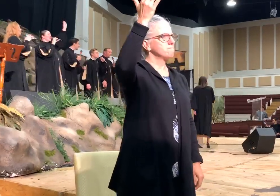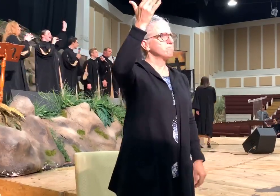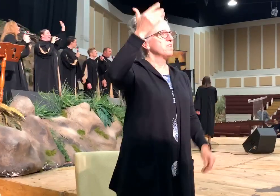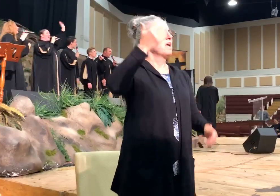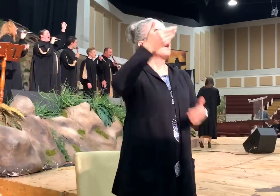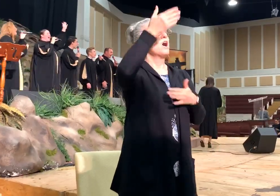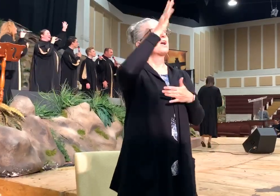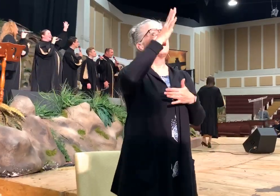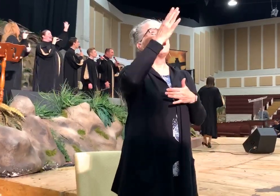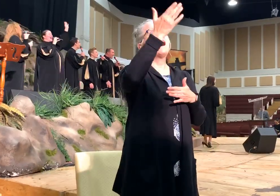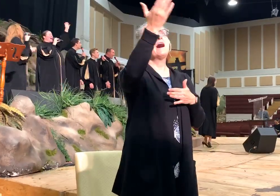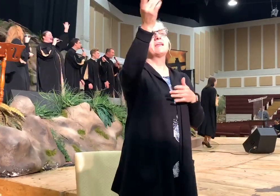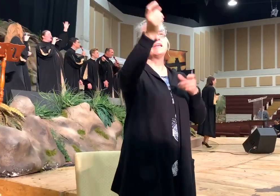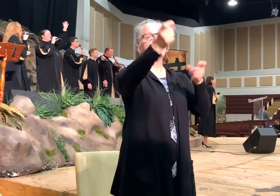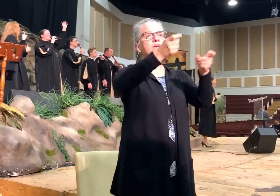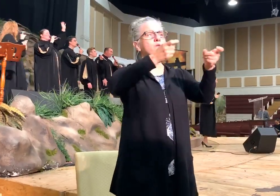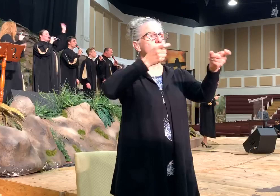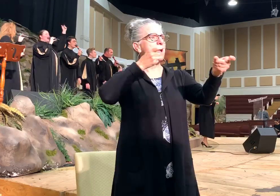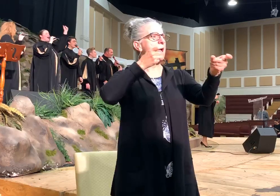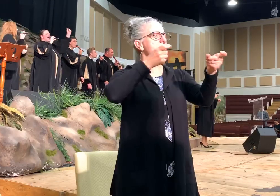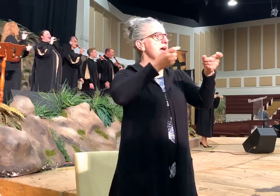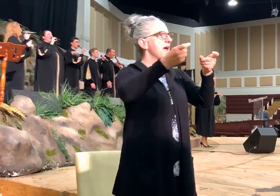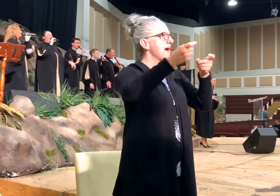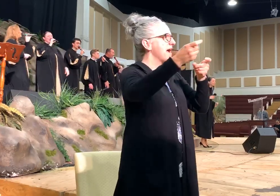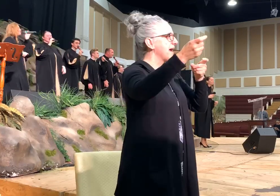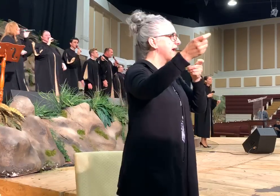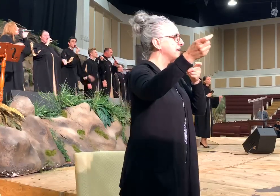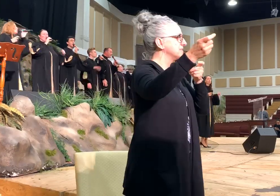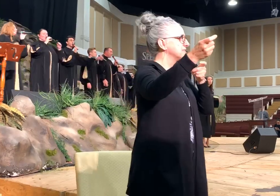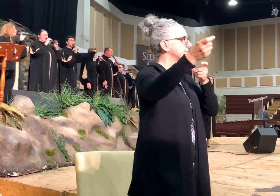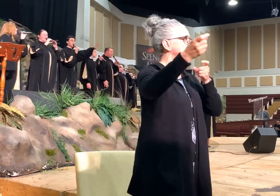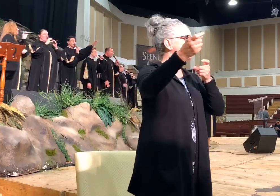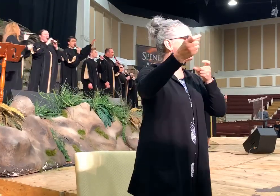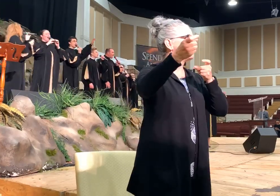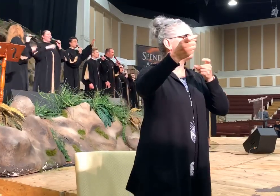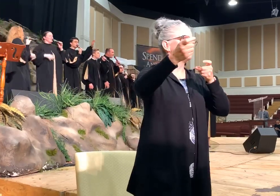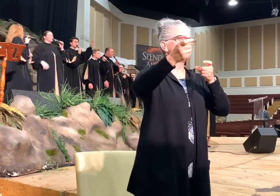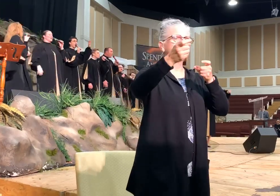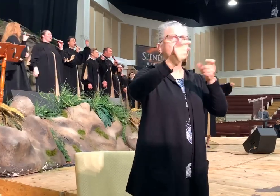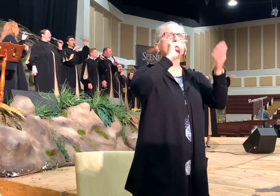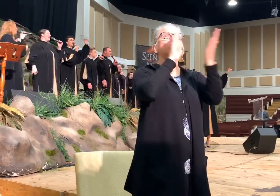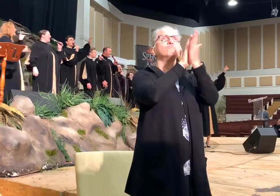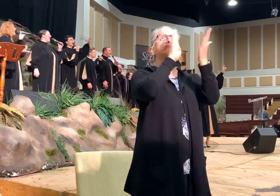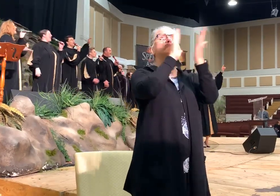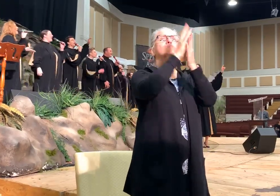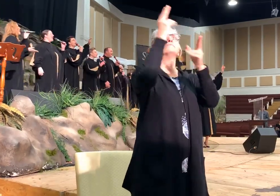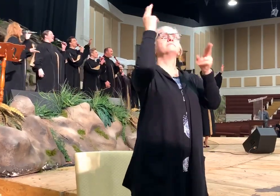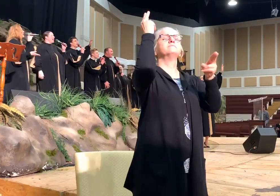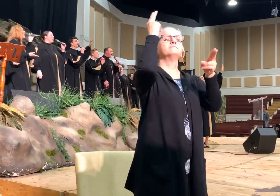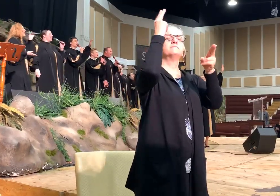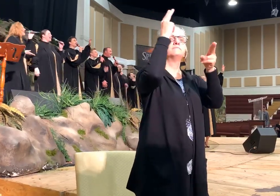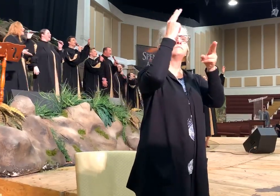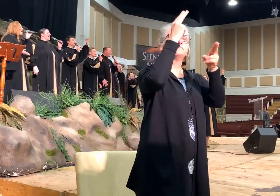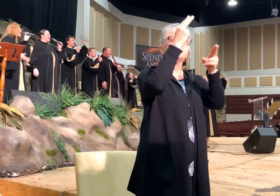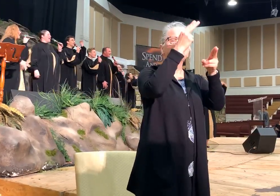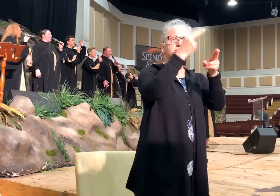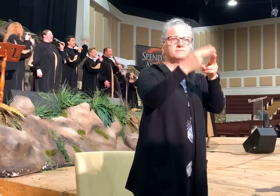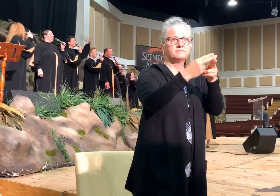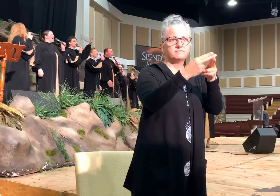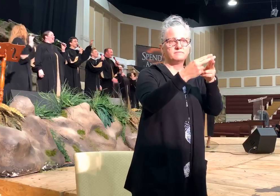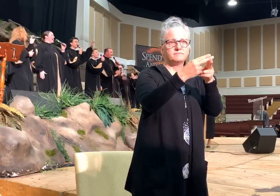who raised We praise your name